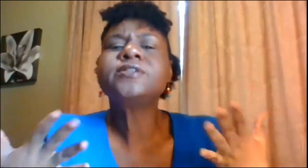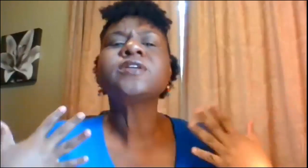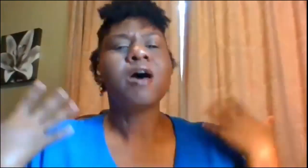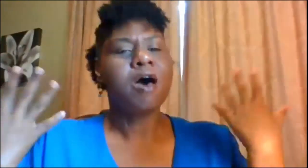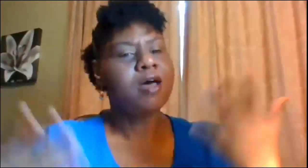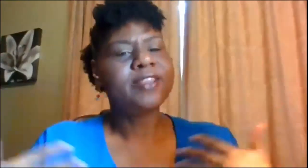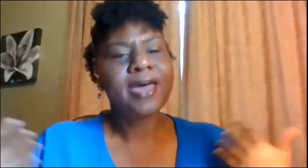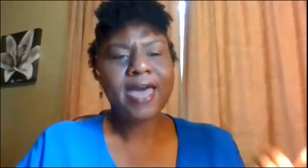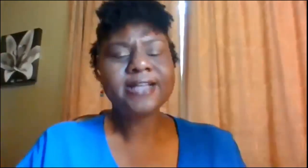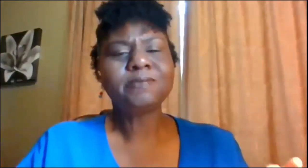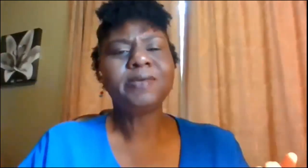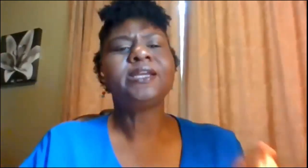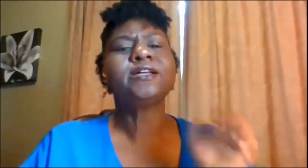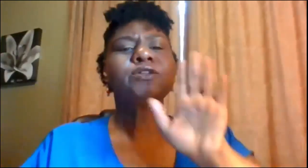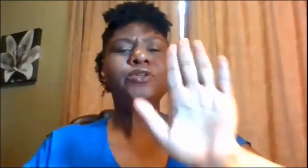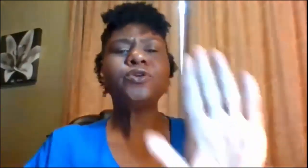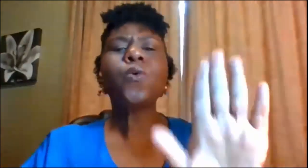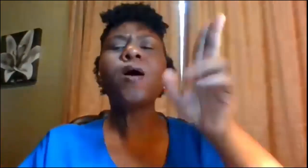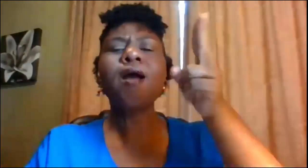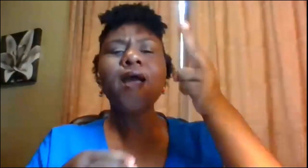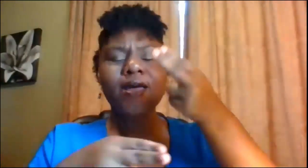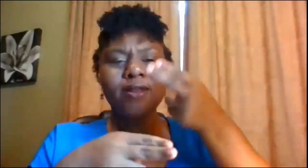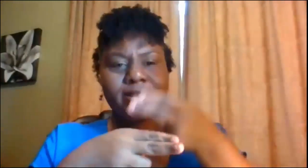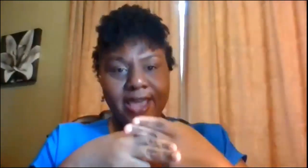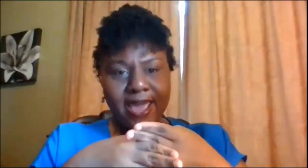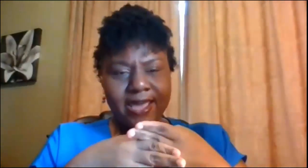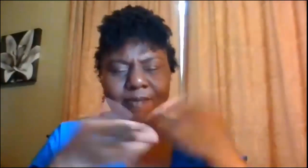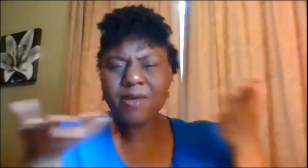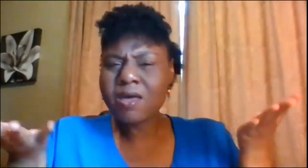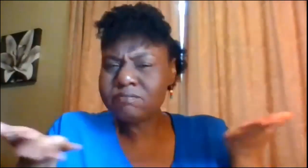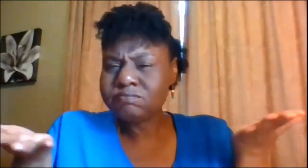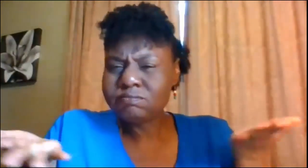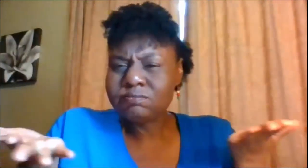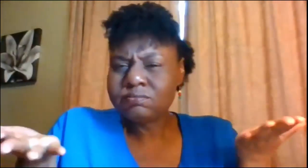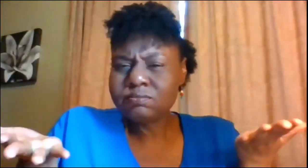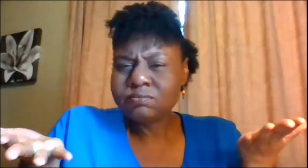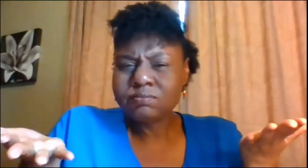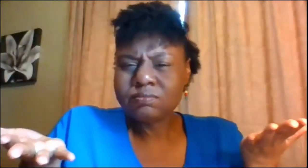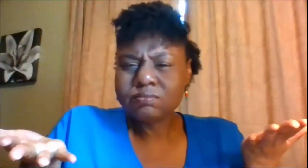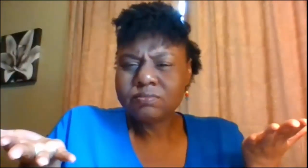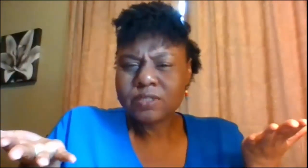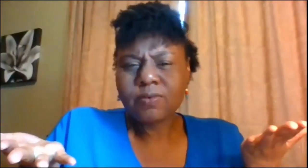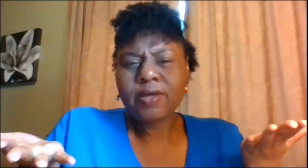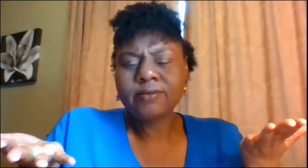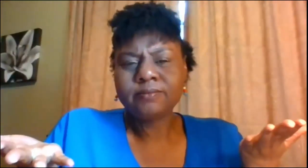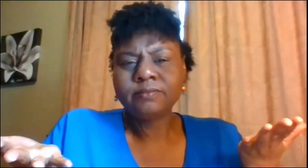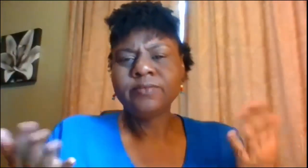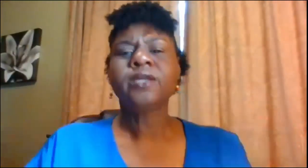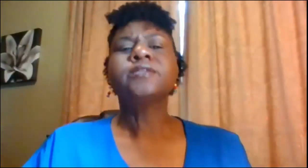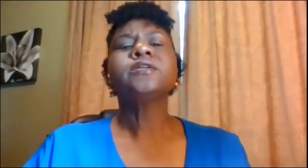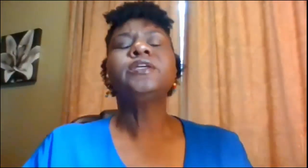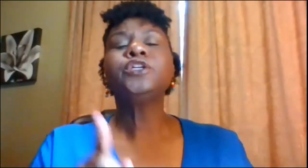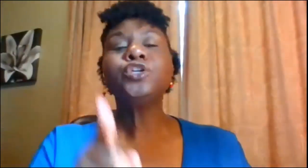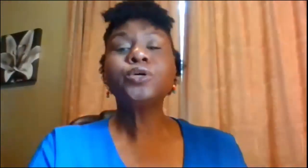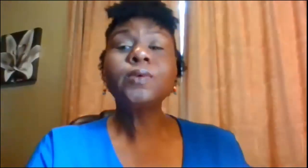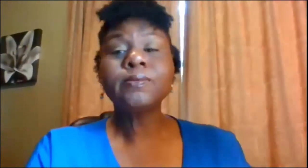all of that adds meaning so your name is what okay so then you would